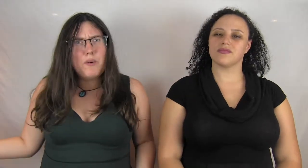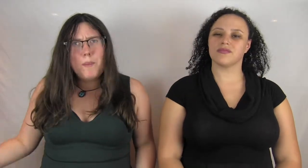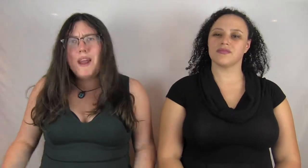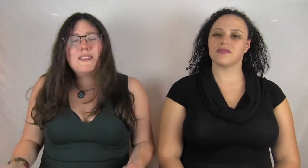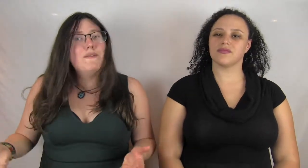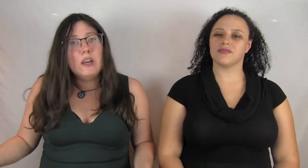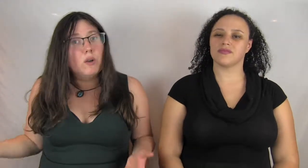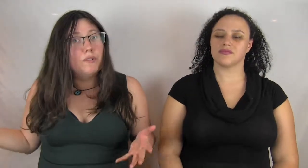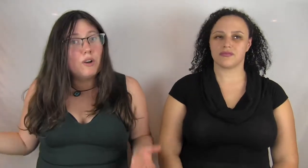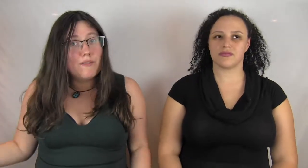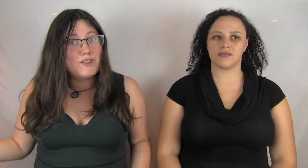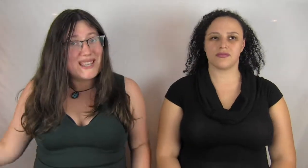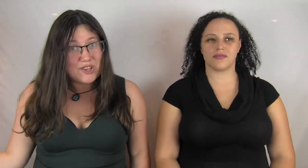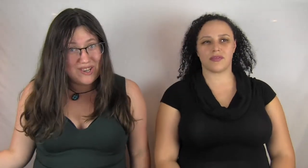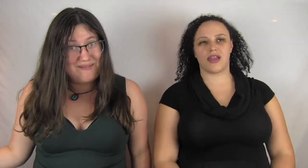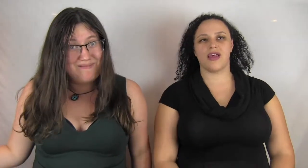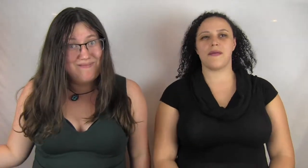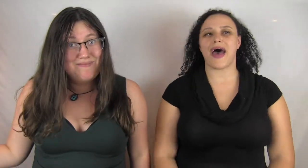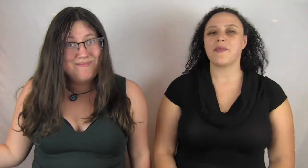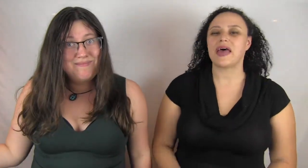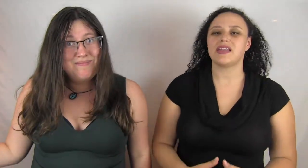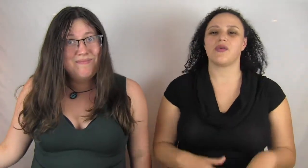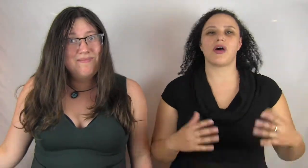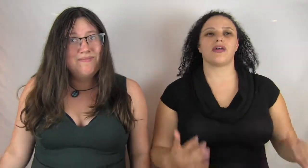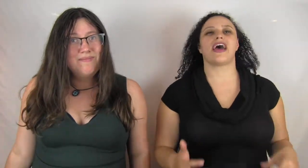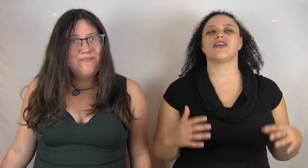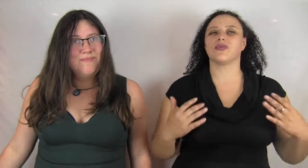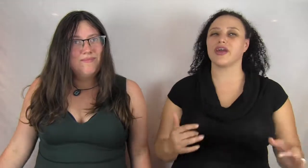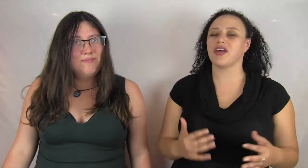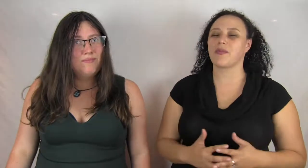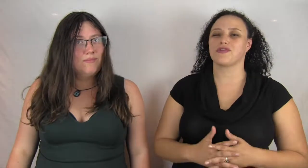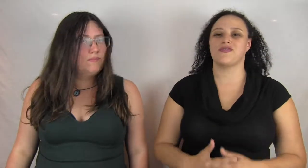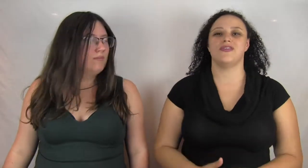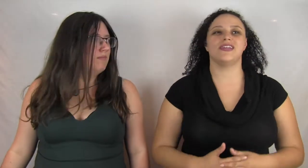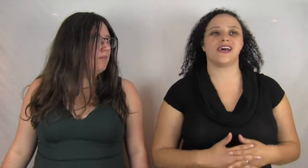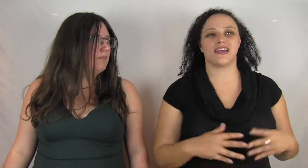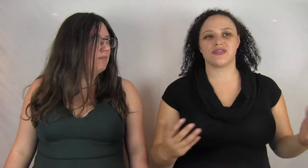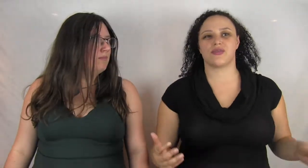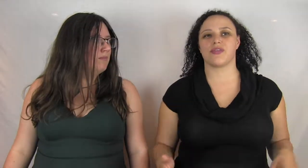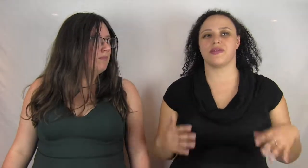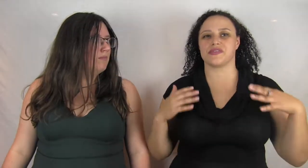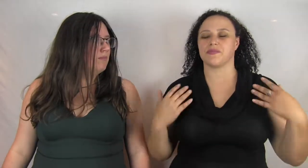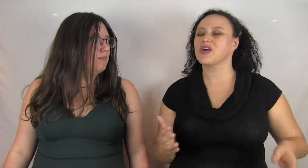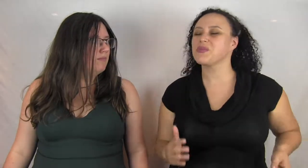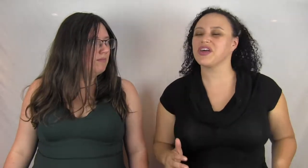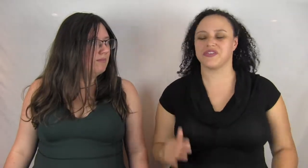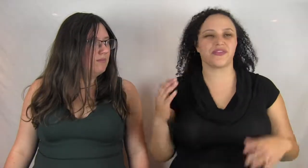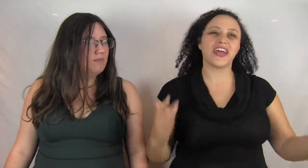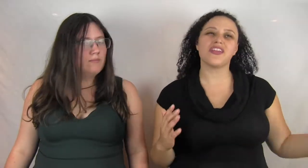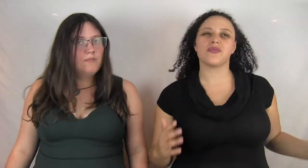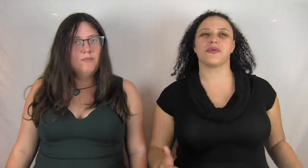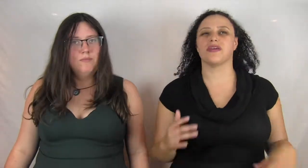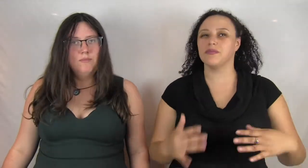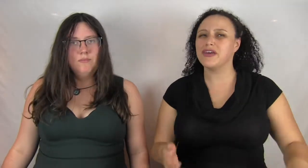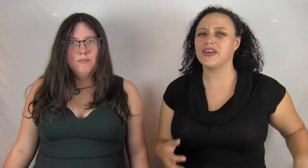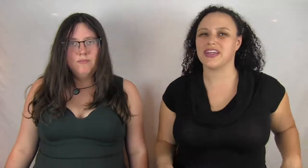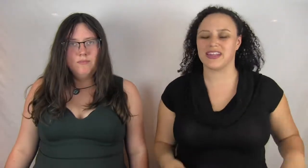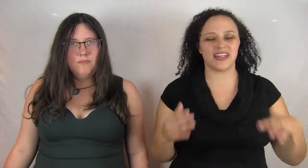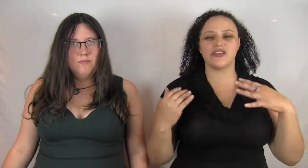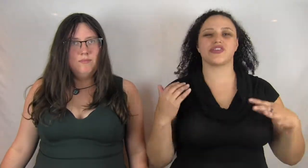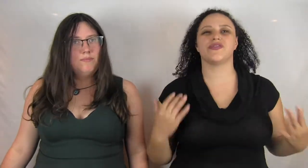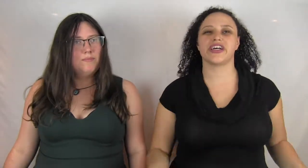the figure of Wonder Woman as a vehicle for conversation. Batman Nightwalker had a great opportunity to underscore themes of privilege, philanthropy,